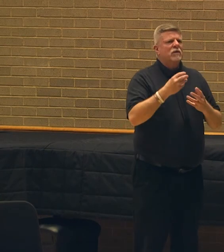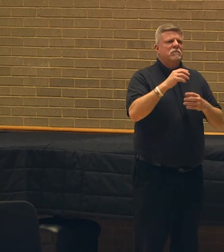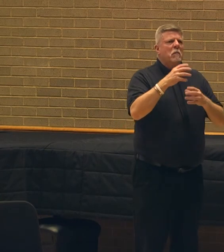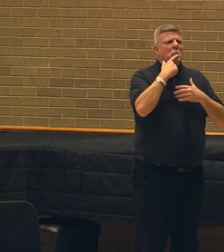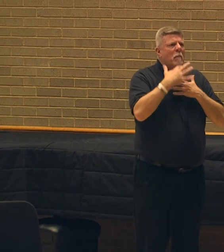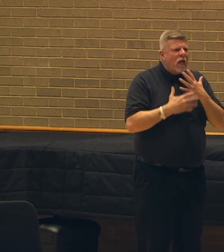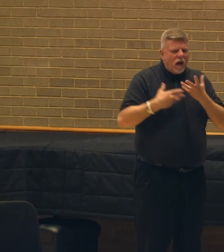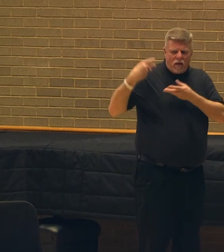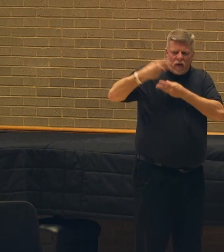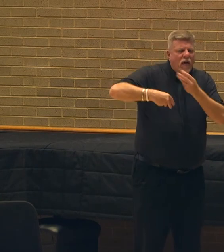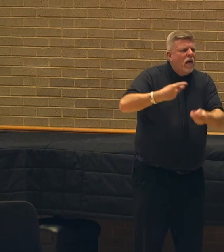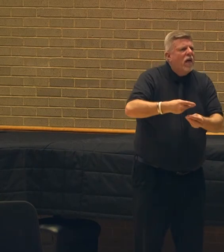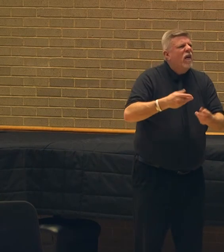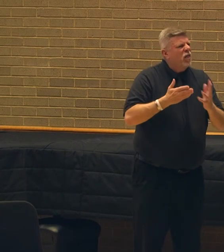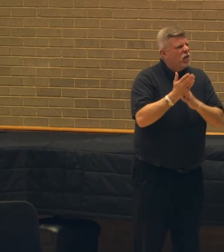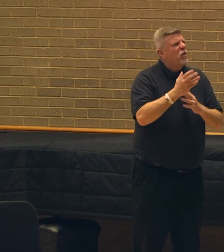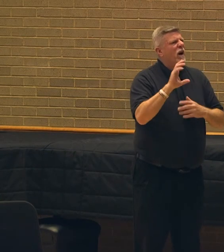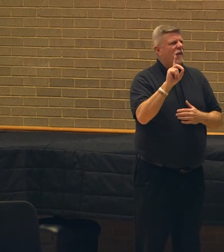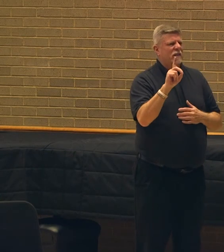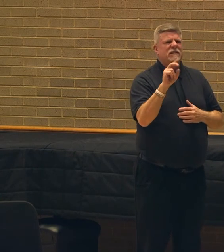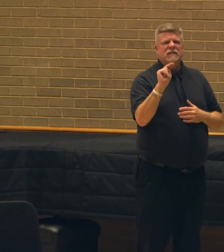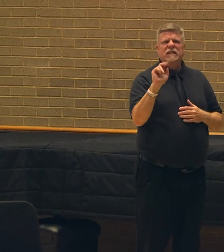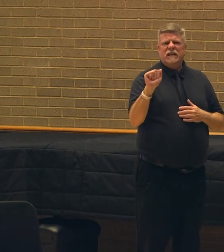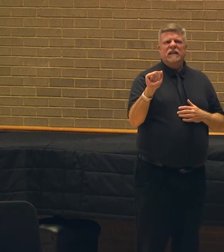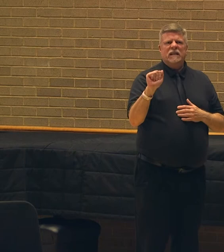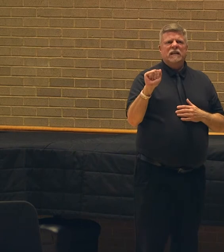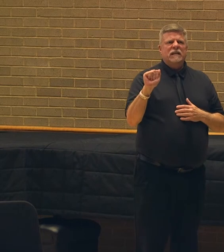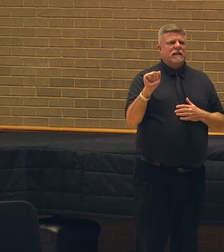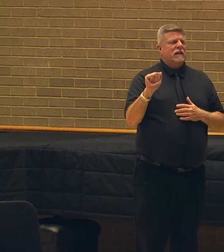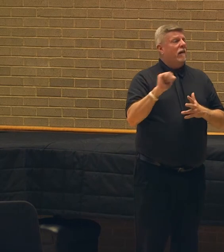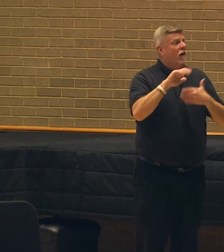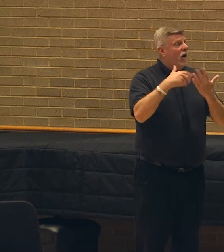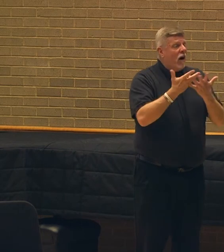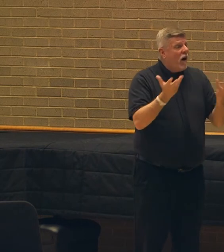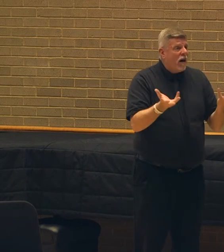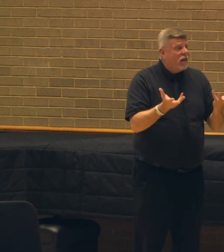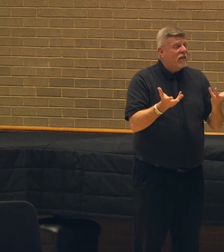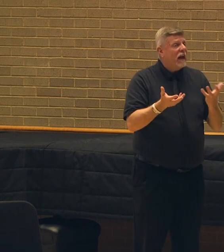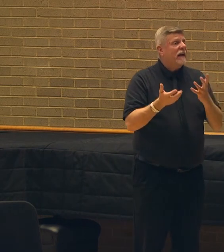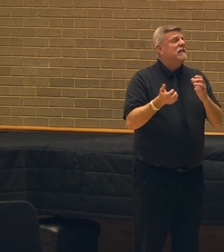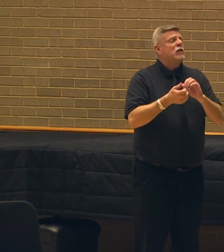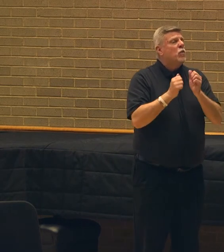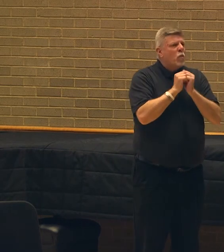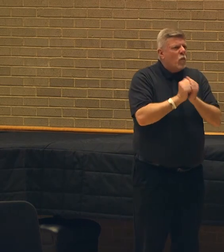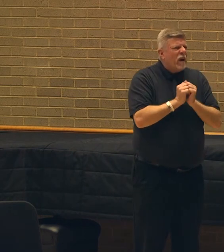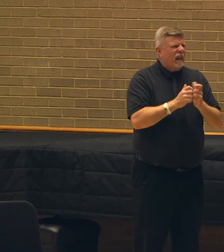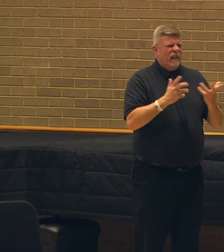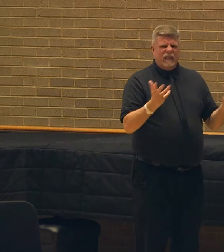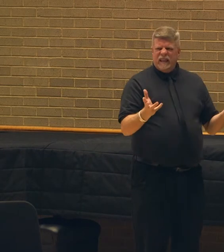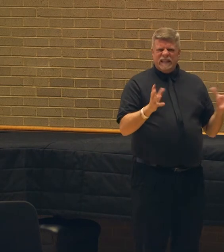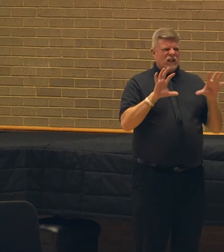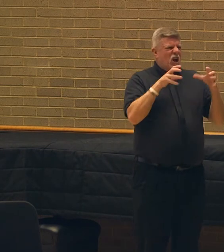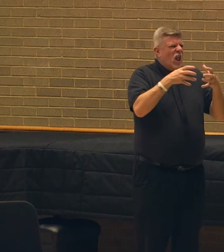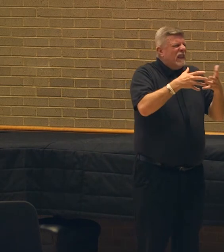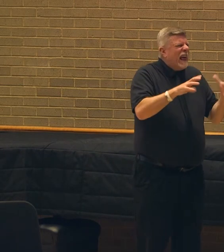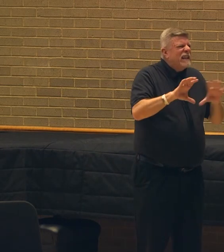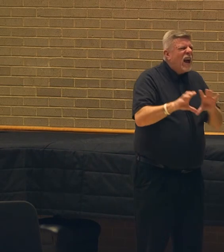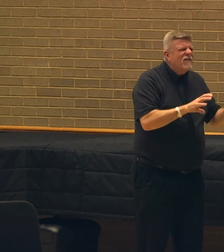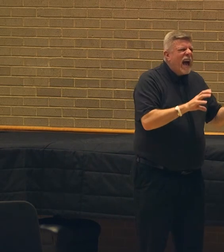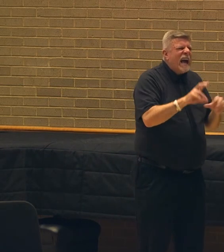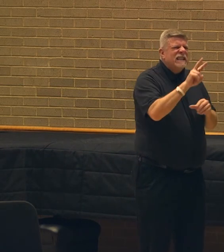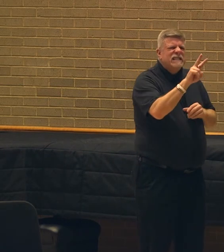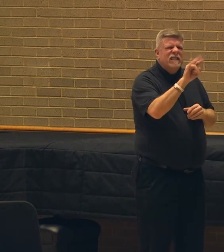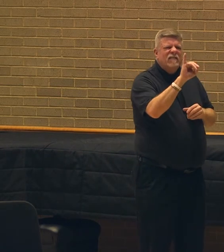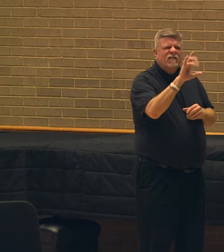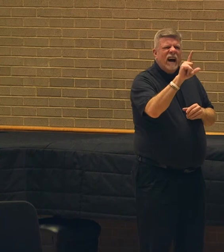All of those exist in a dialectic with colonial acts of violence that have stripped communities